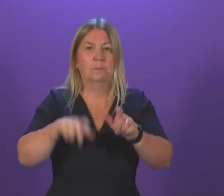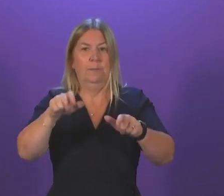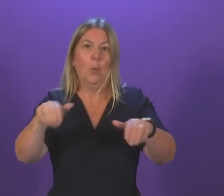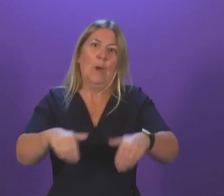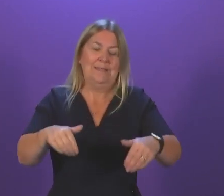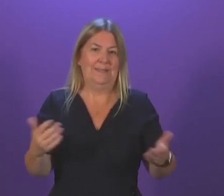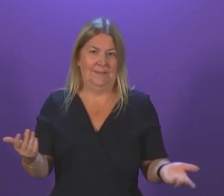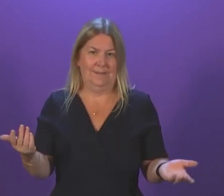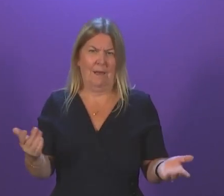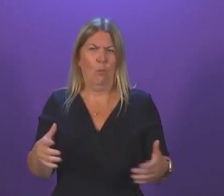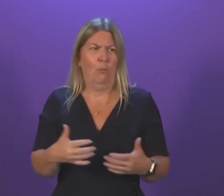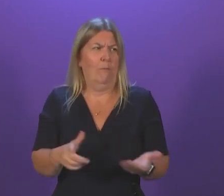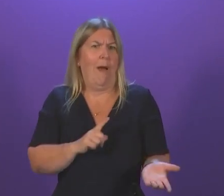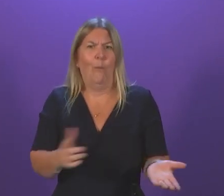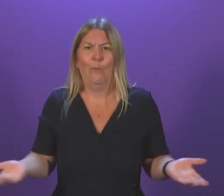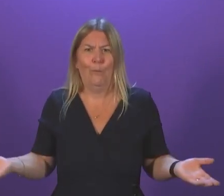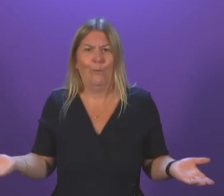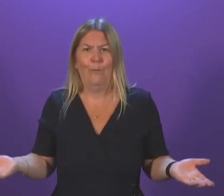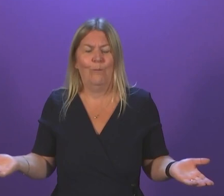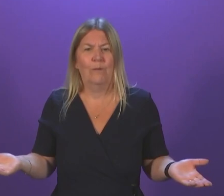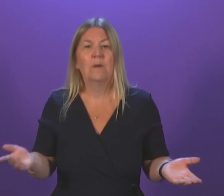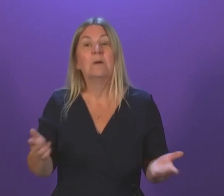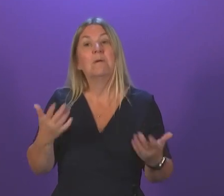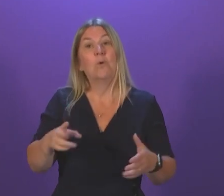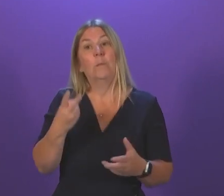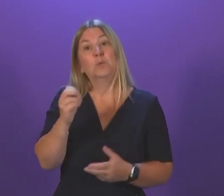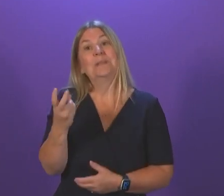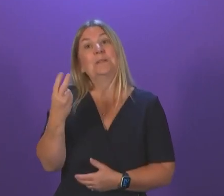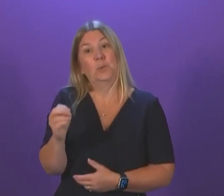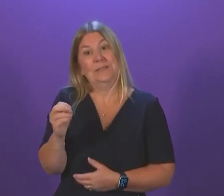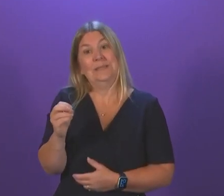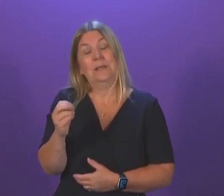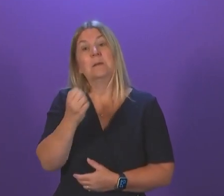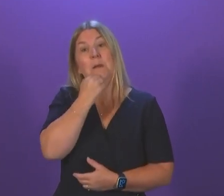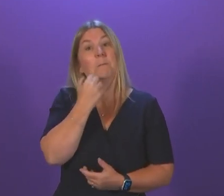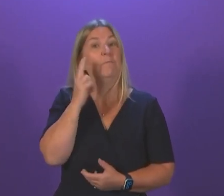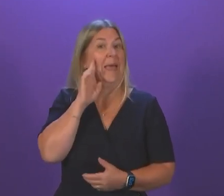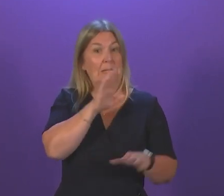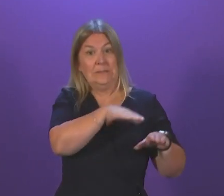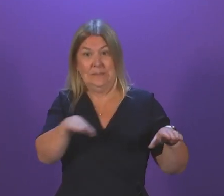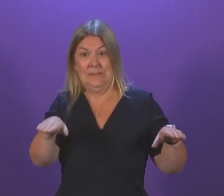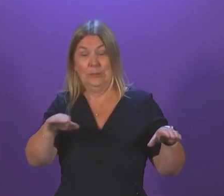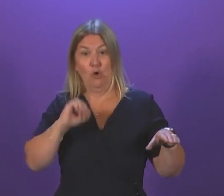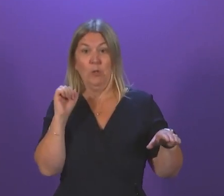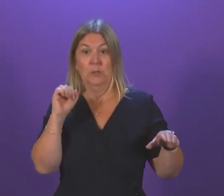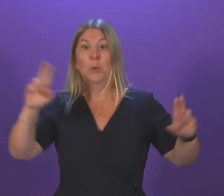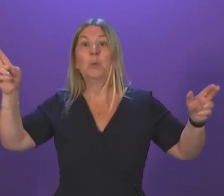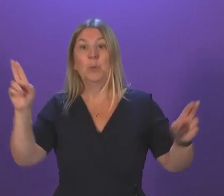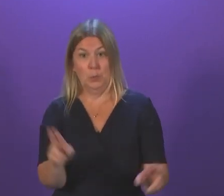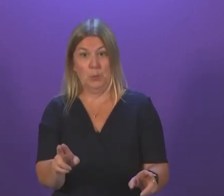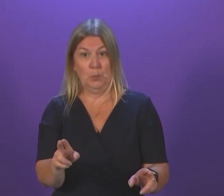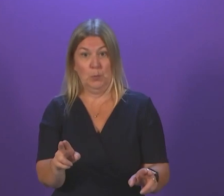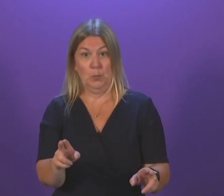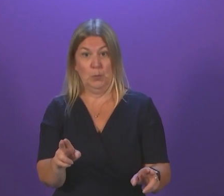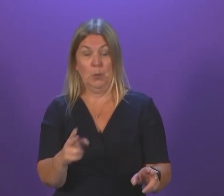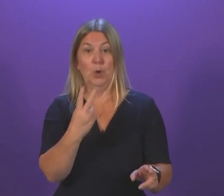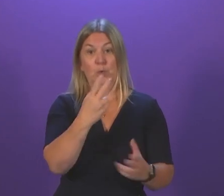Well, from 2015 to 2020, the number of staffed acute beds in Scotland has dropped by more than two